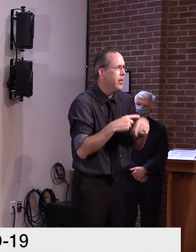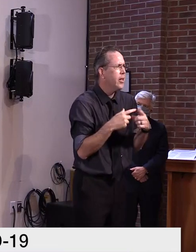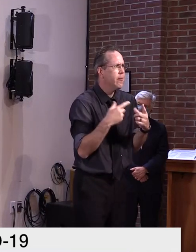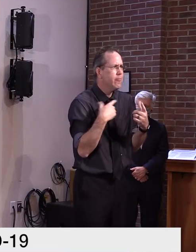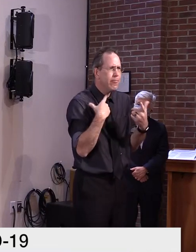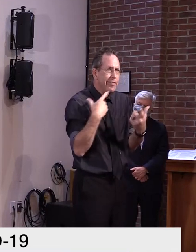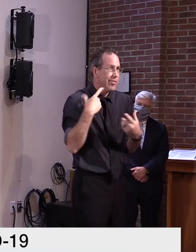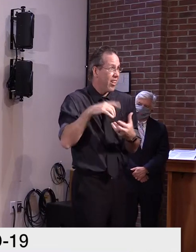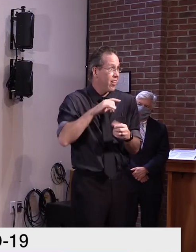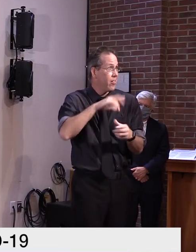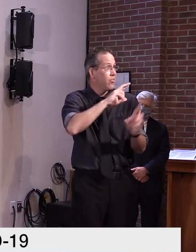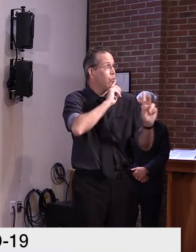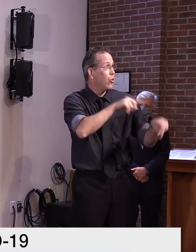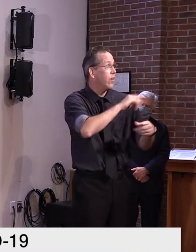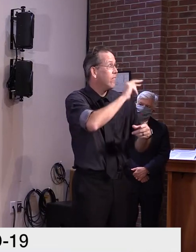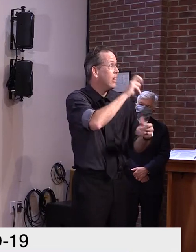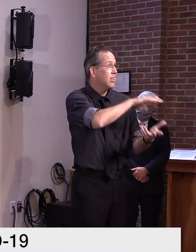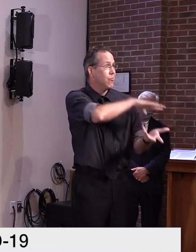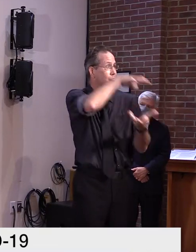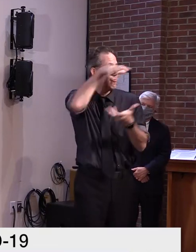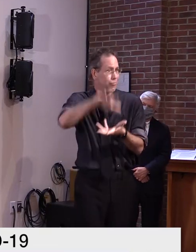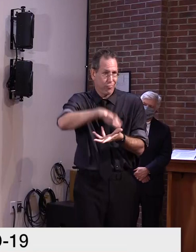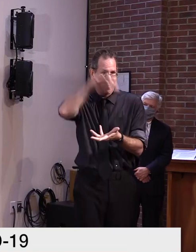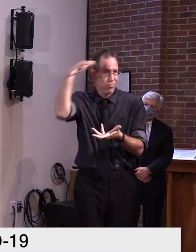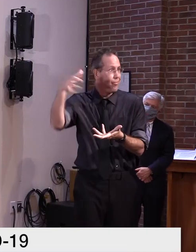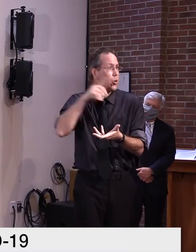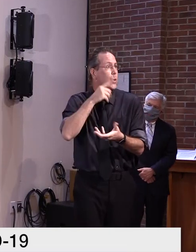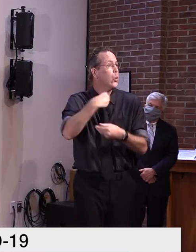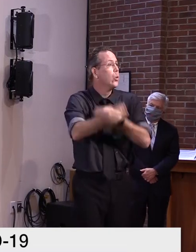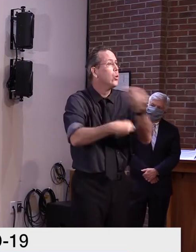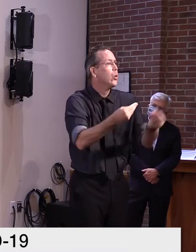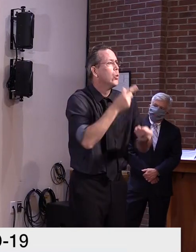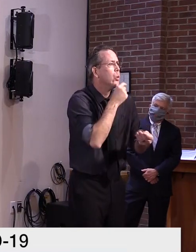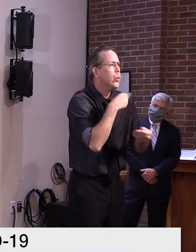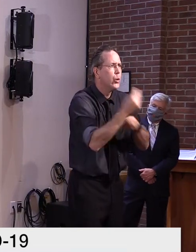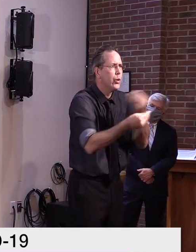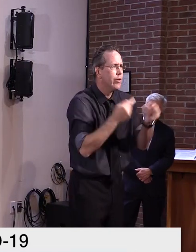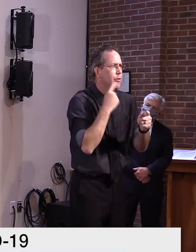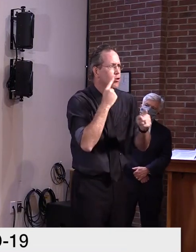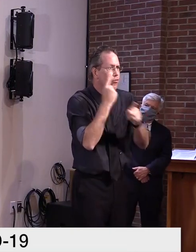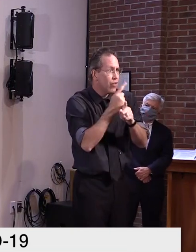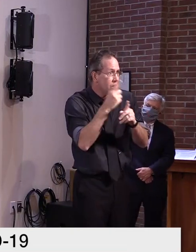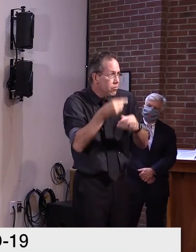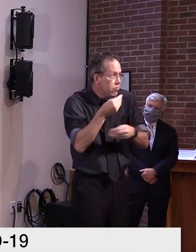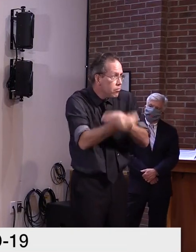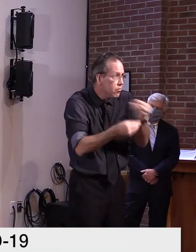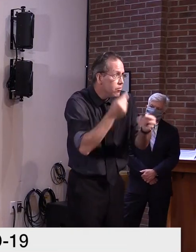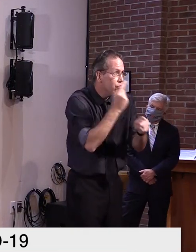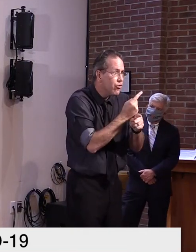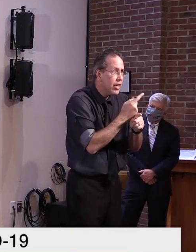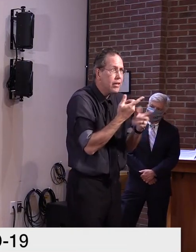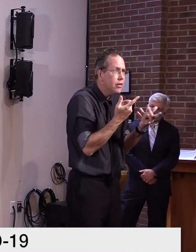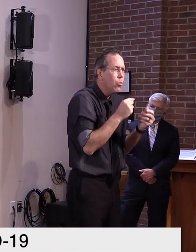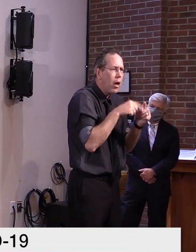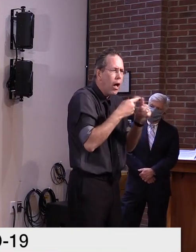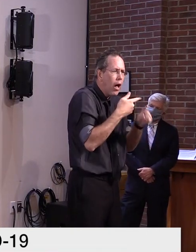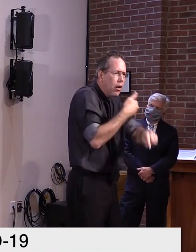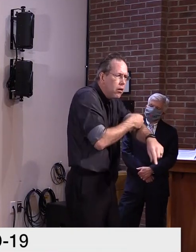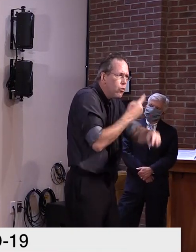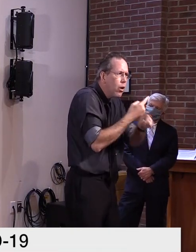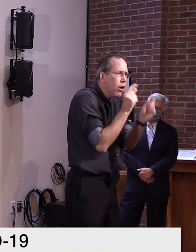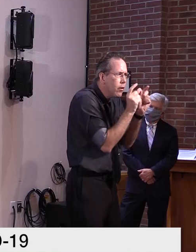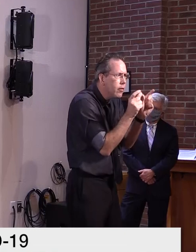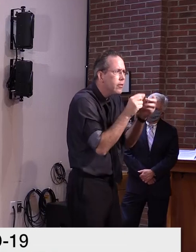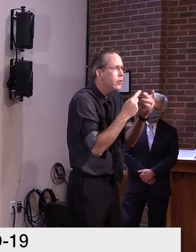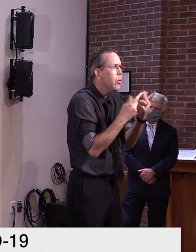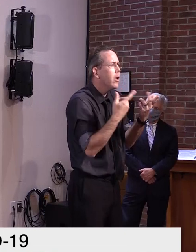vaccine, administering it with the appropriate syringes and needles, having the appropriate IT system set up, having